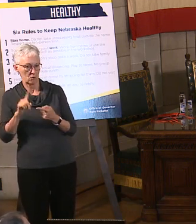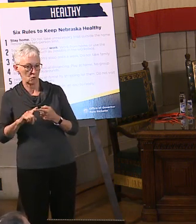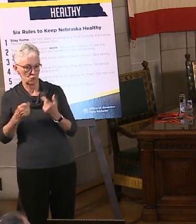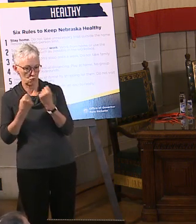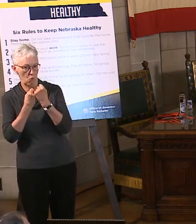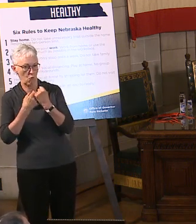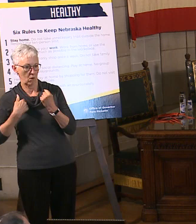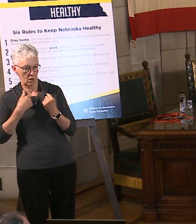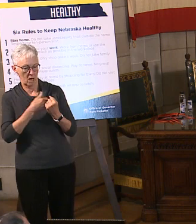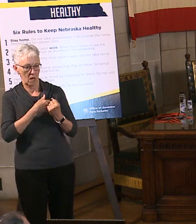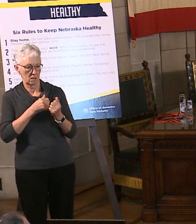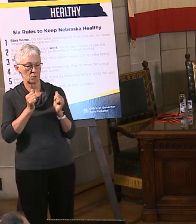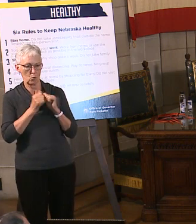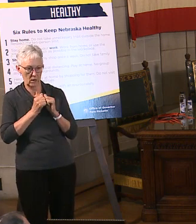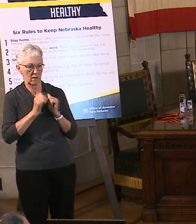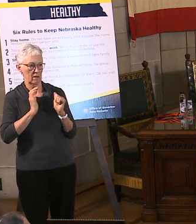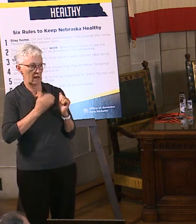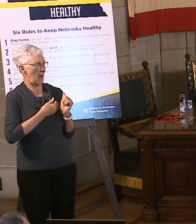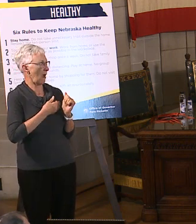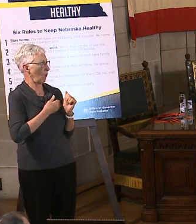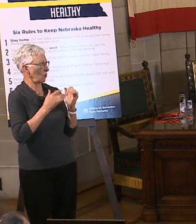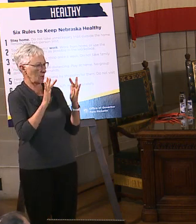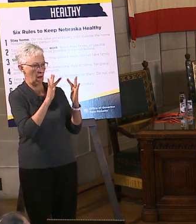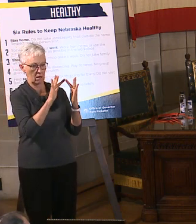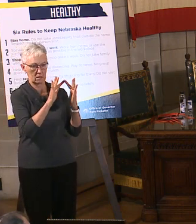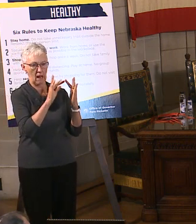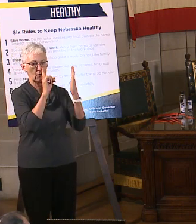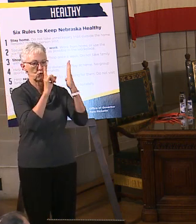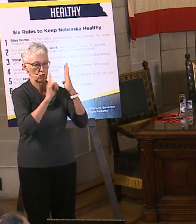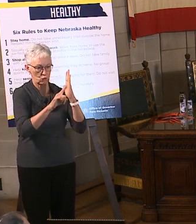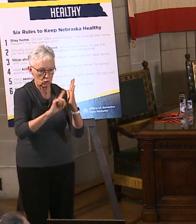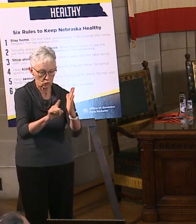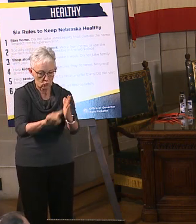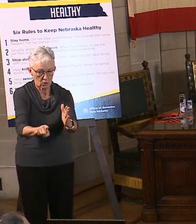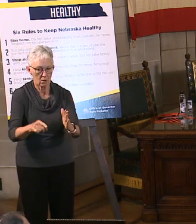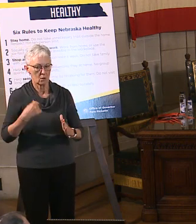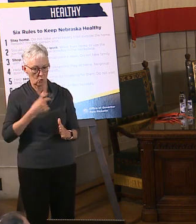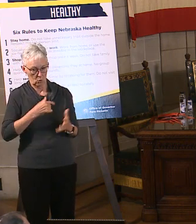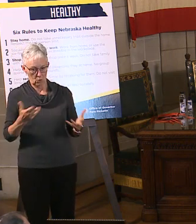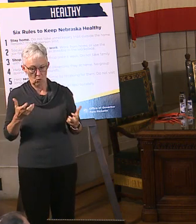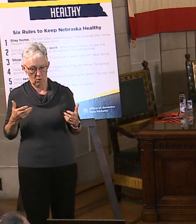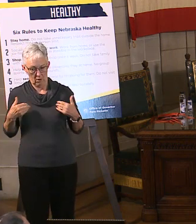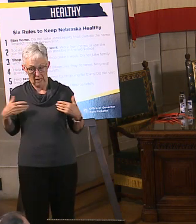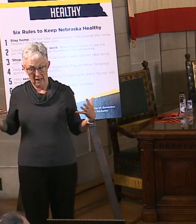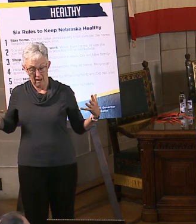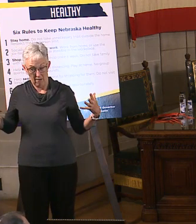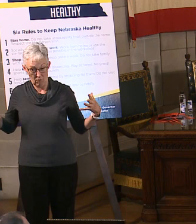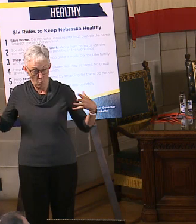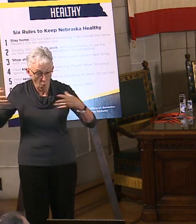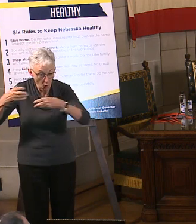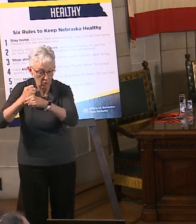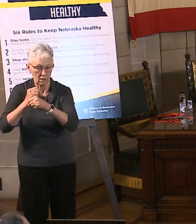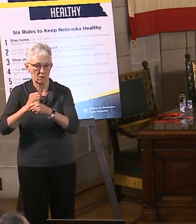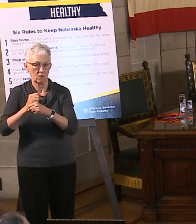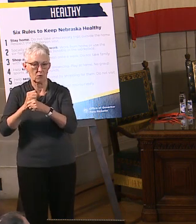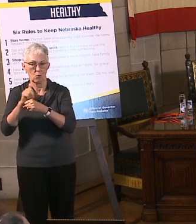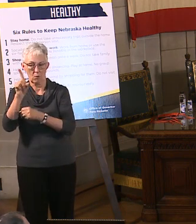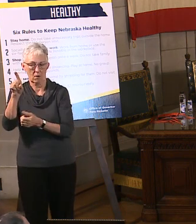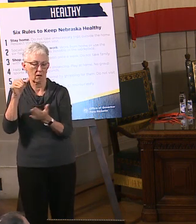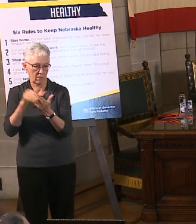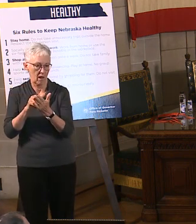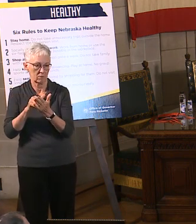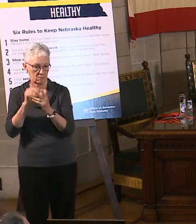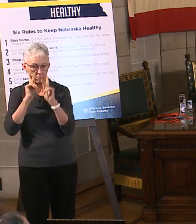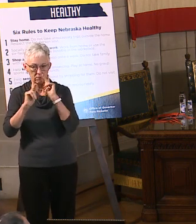plan with regard to contact tracing. And our goal is to get to 1,000 contact tracers so that we can do a very robust job of following up